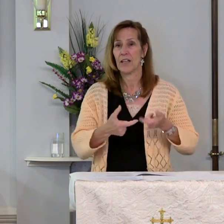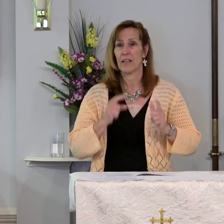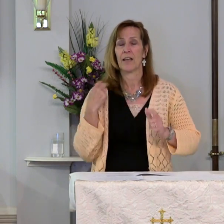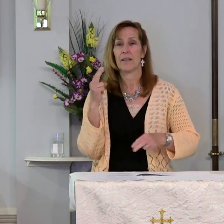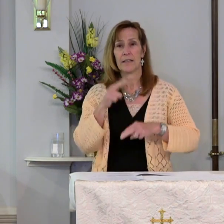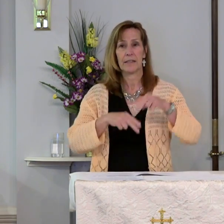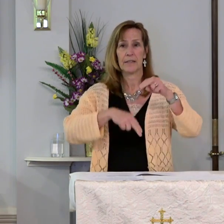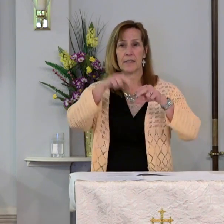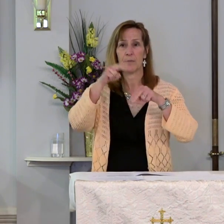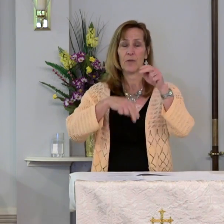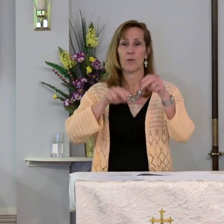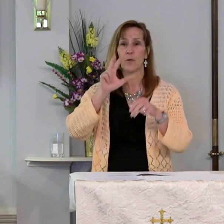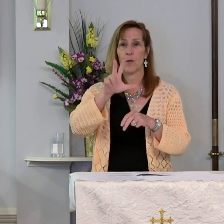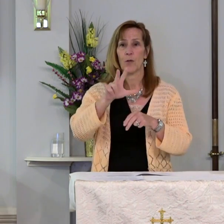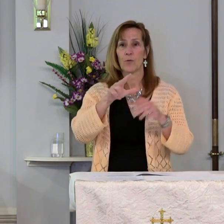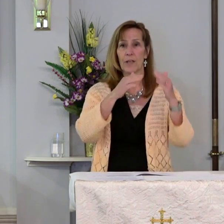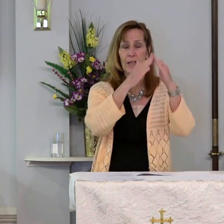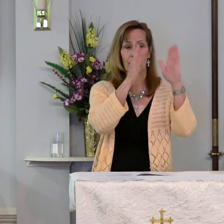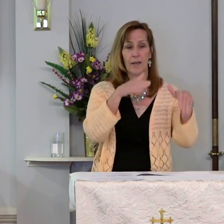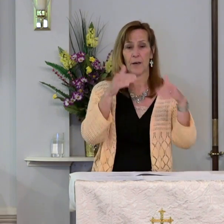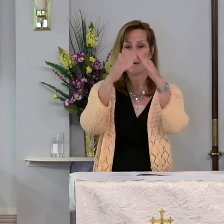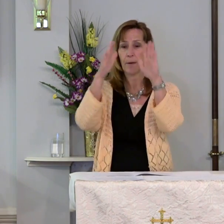Us Build Three Booths.